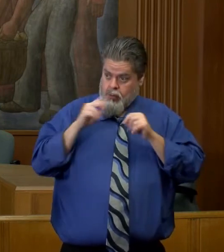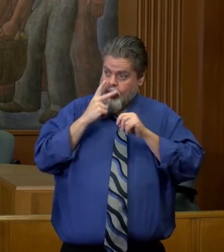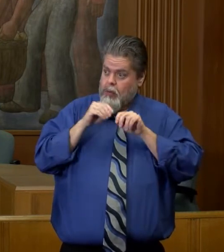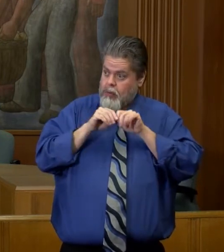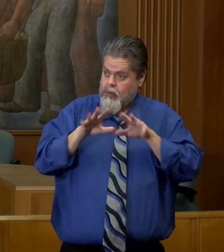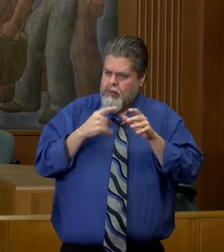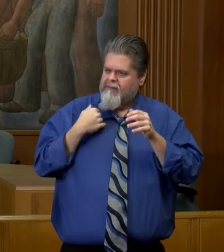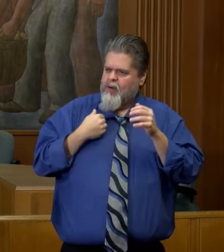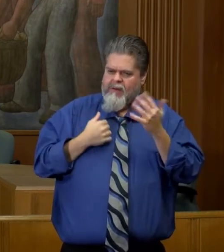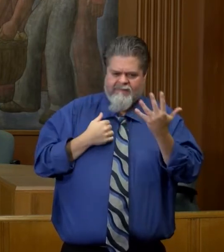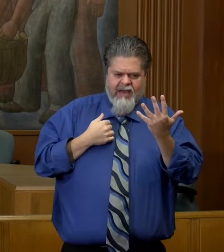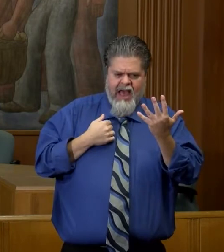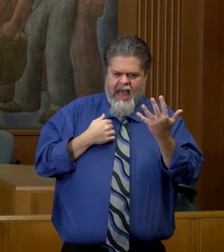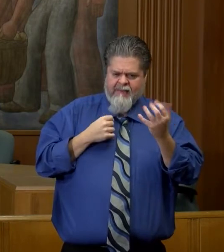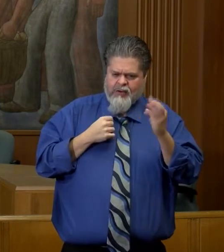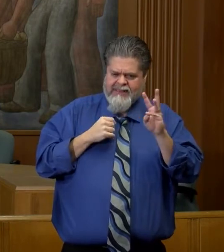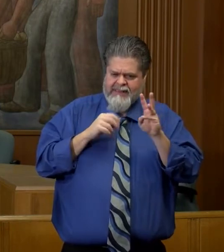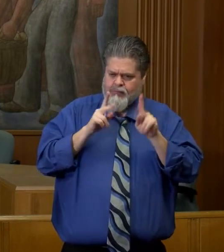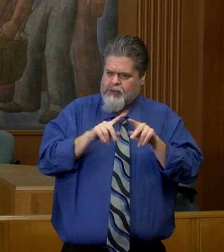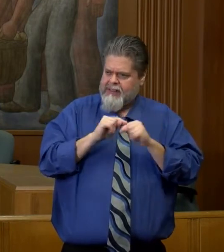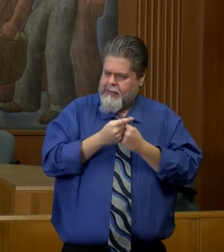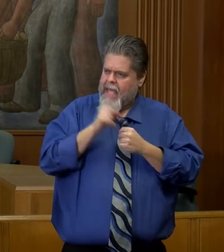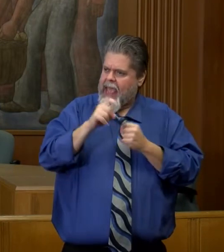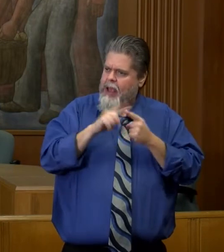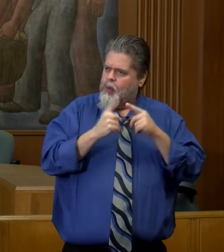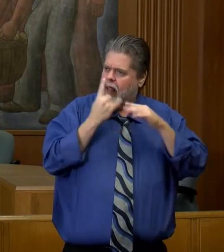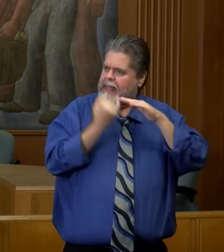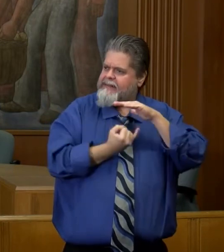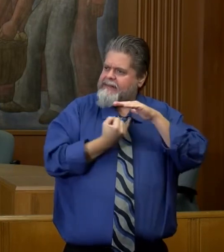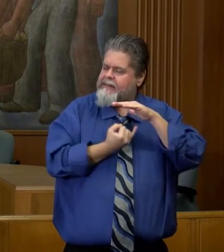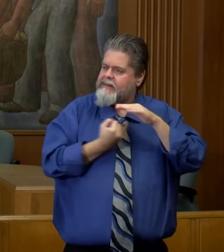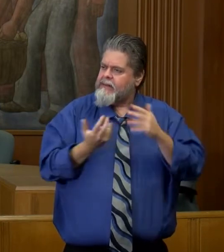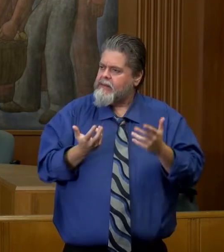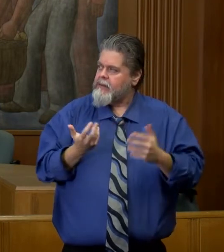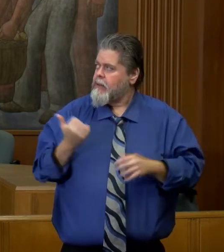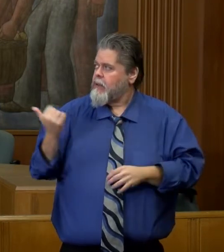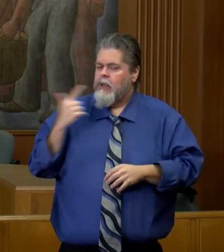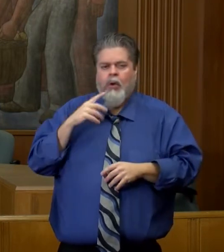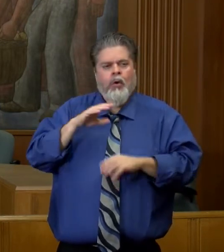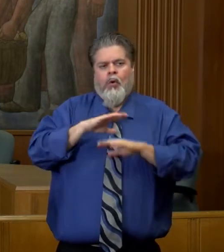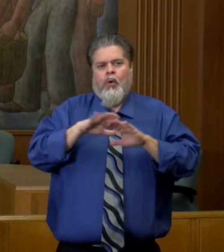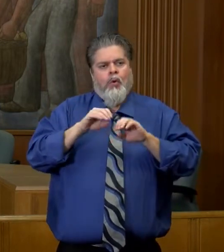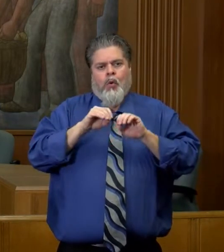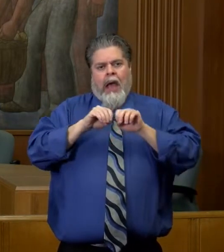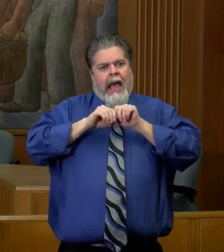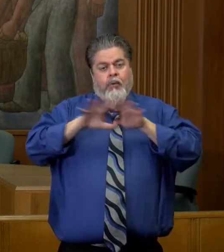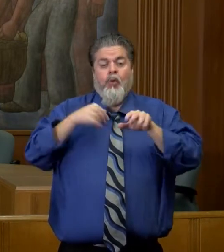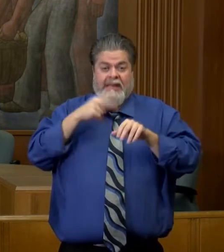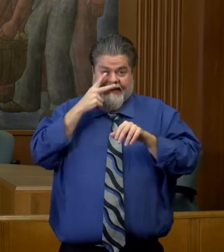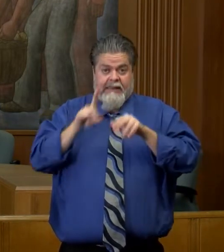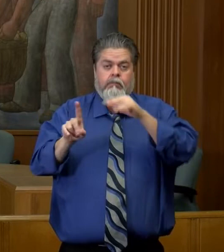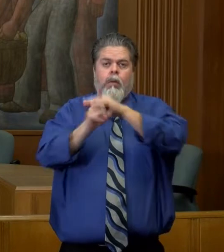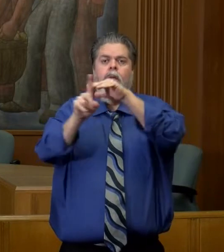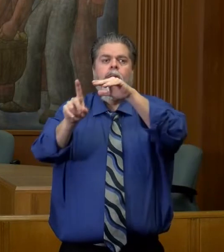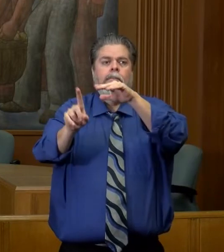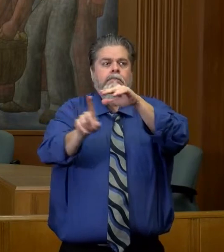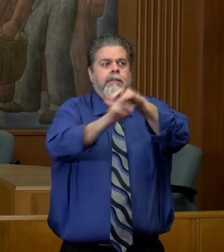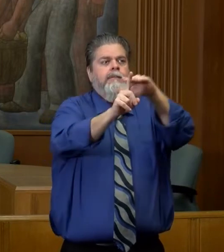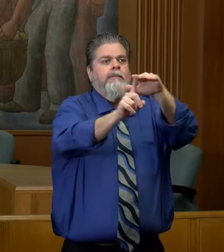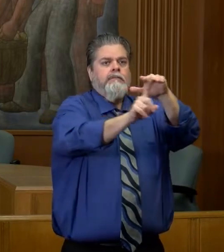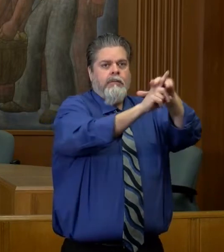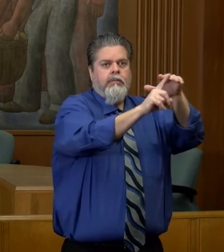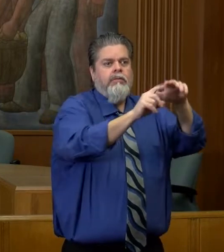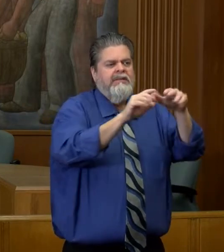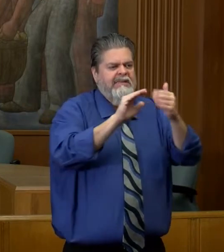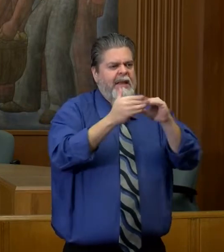five- or six-person team who all had to go into quarantine. Yeah, no outbreaks in the city. We continue to see cases here in